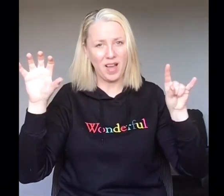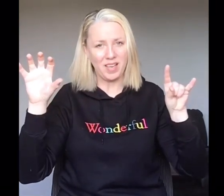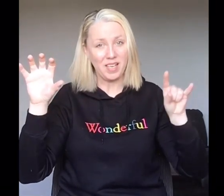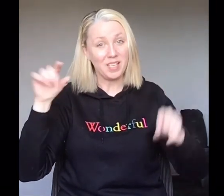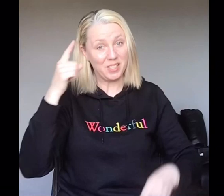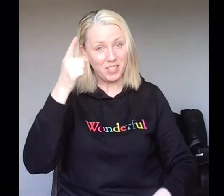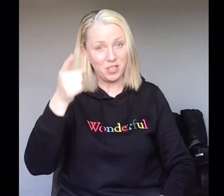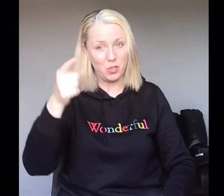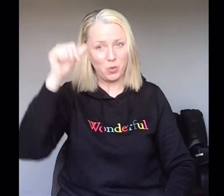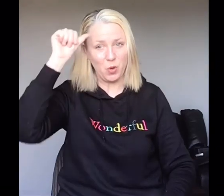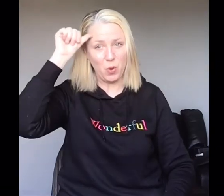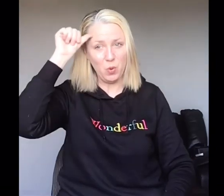didn't you know?